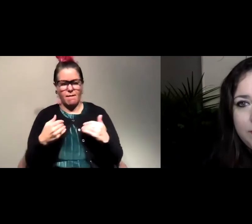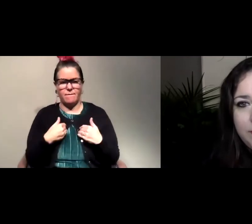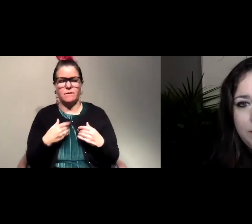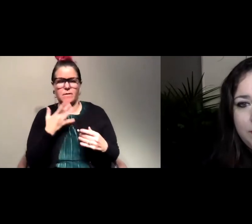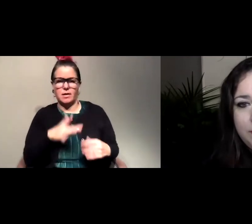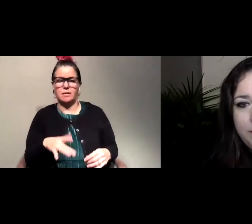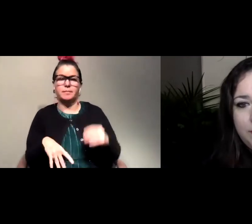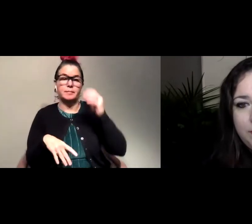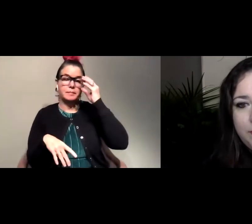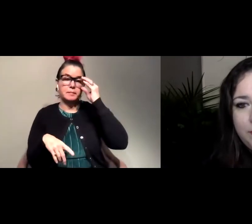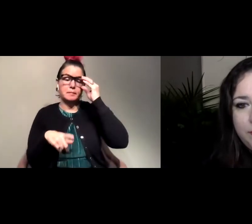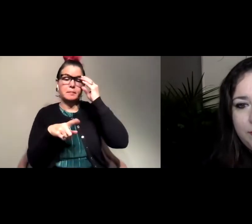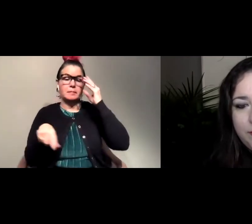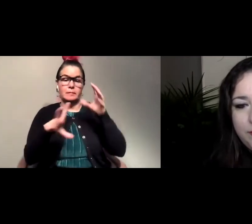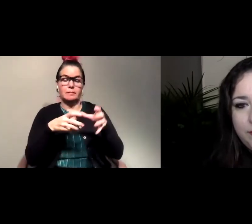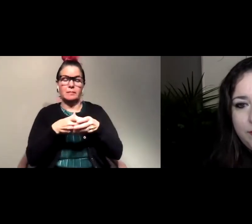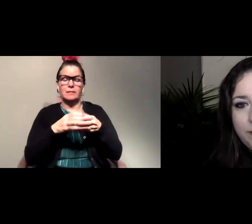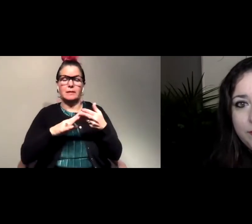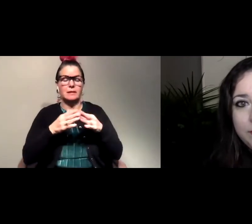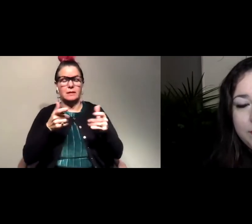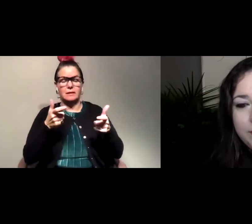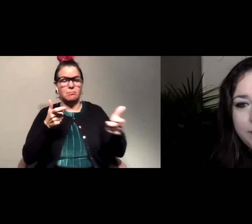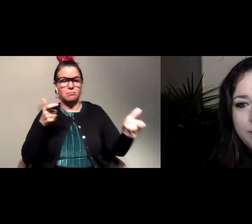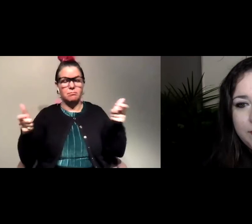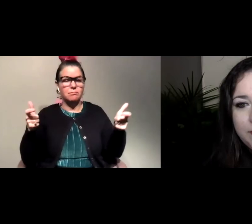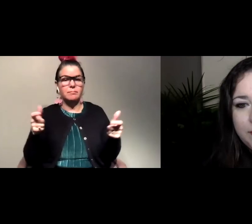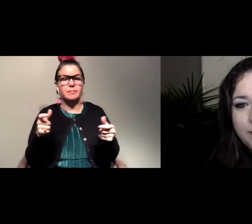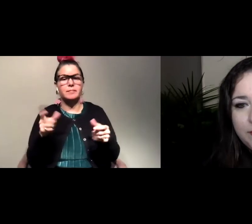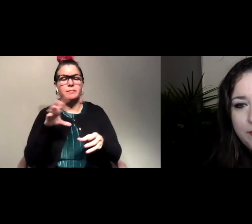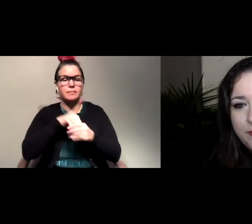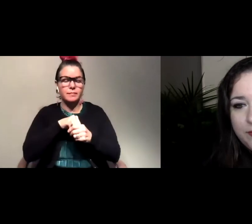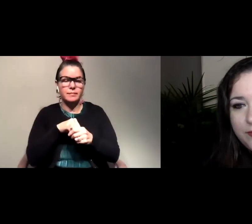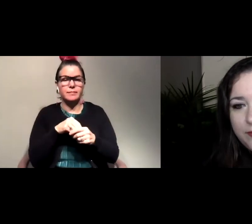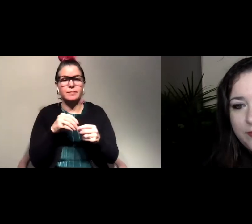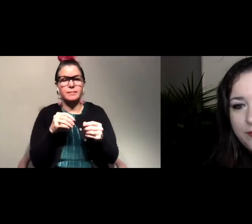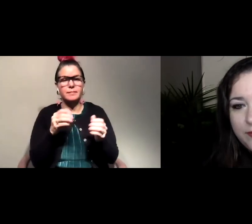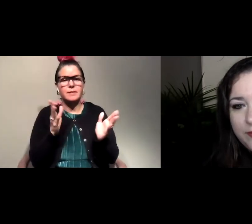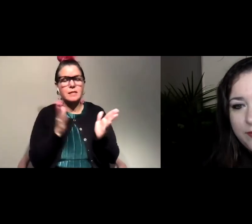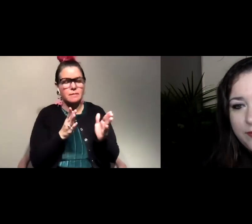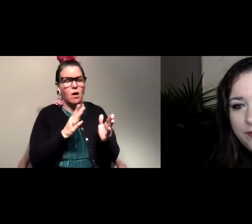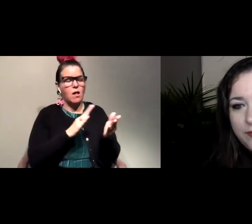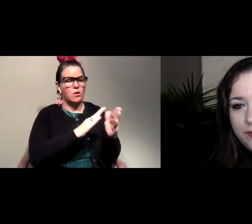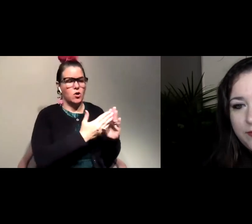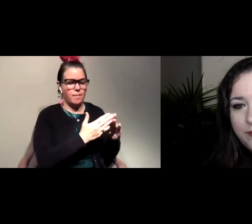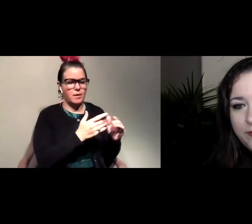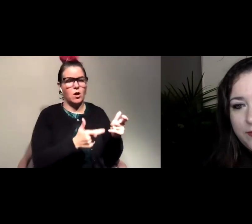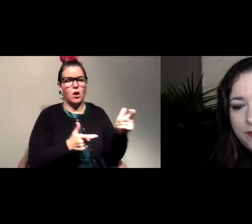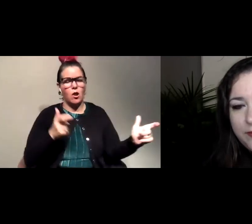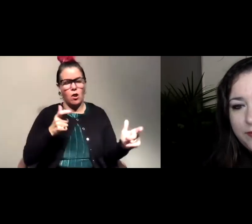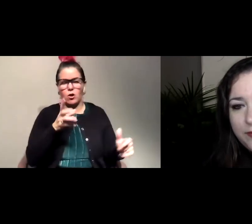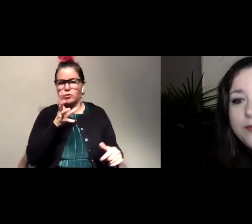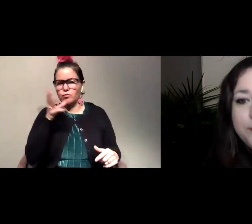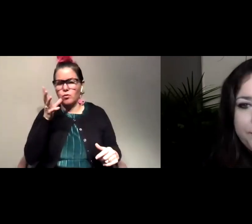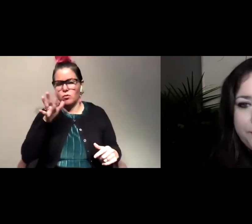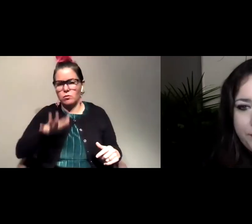municipality is huge it contains a fairly small urban area and a really large rural area